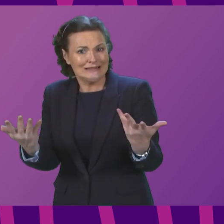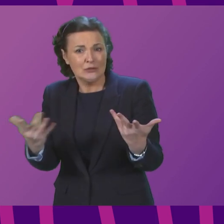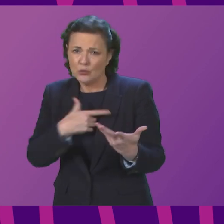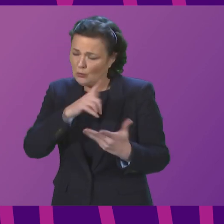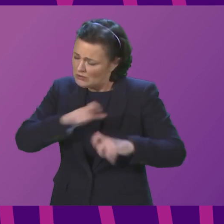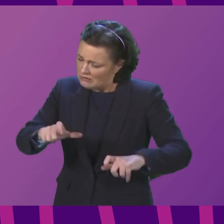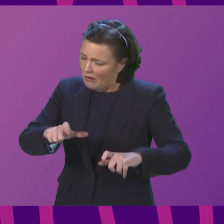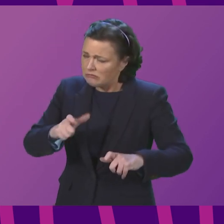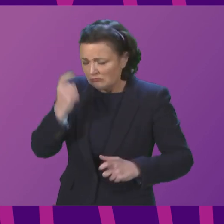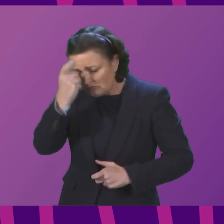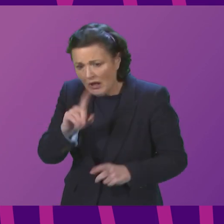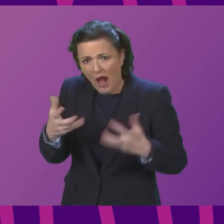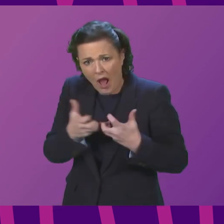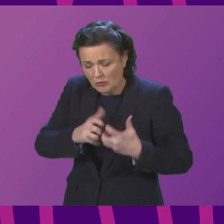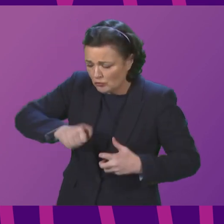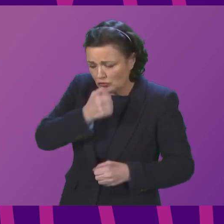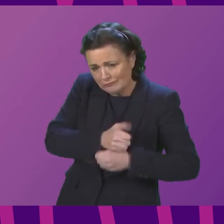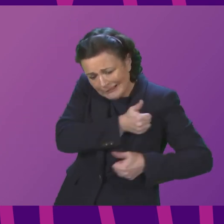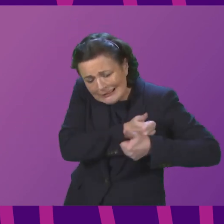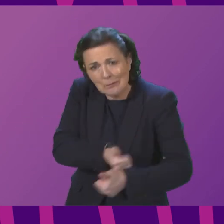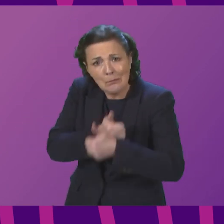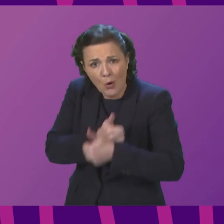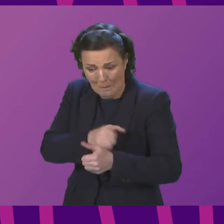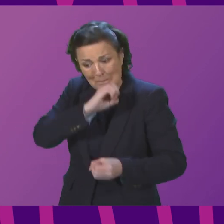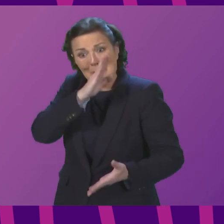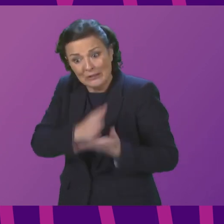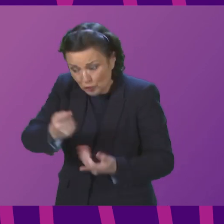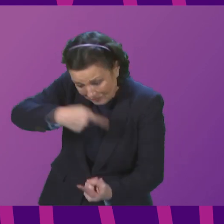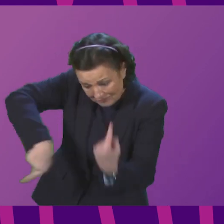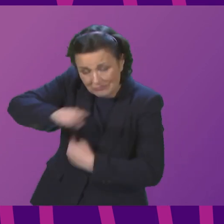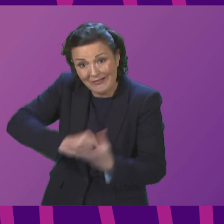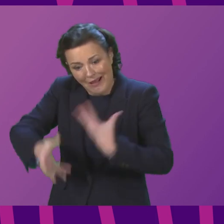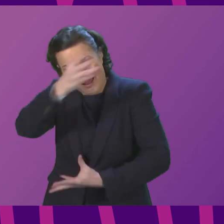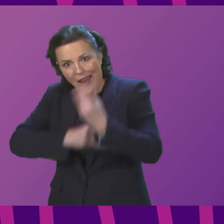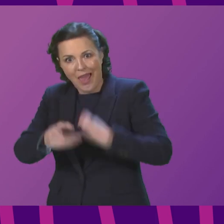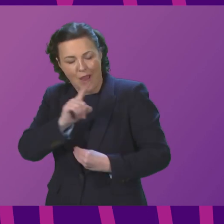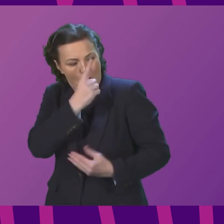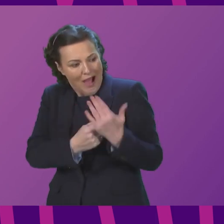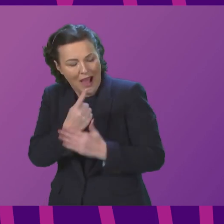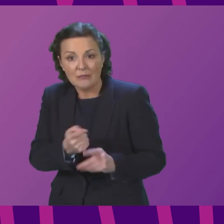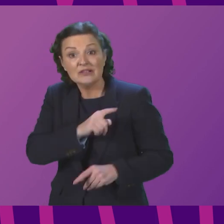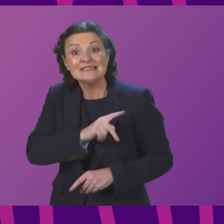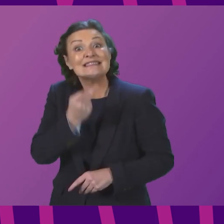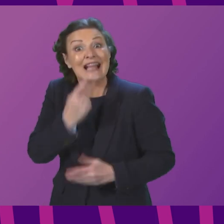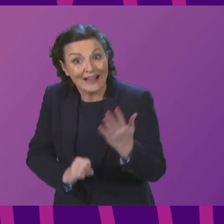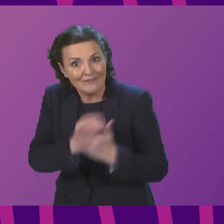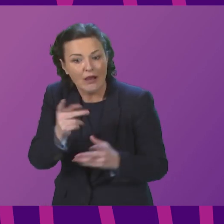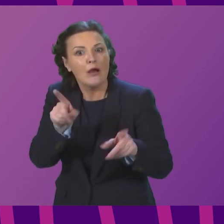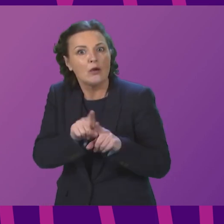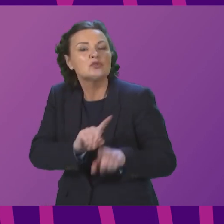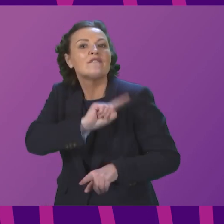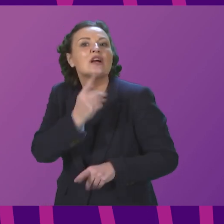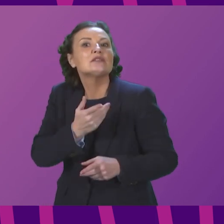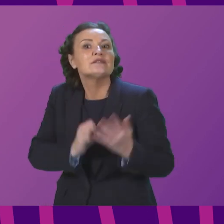the Scottish Government can support that. Lessons learned exercise and support the arts school as they take forward plans